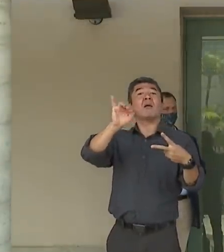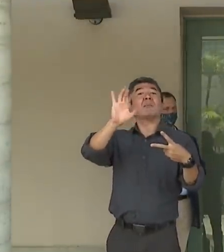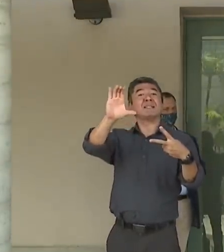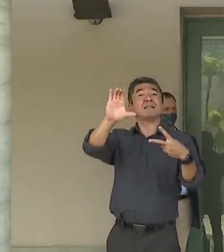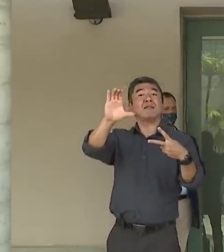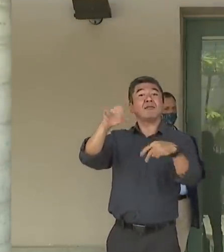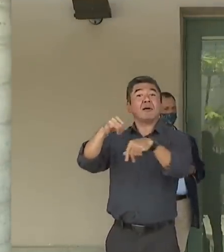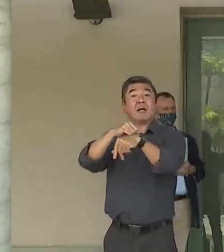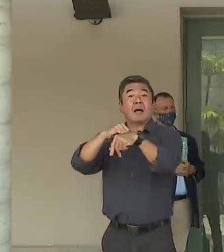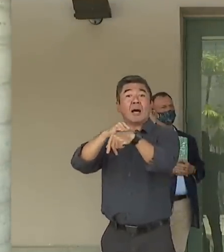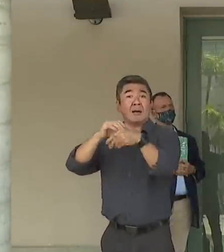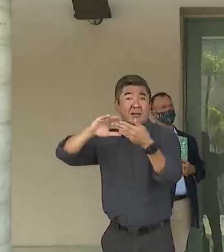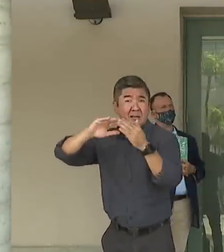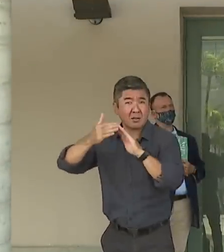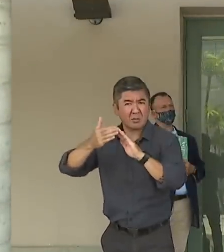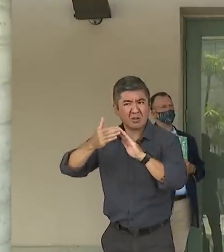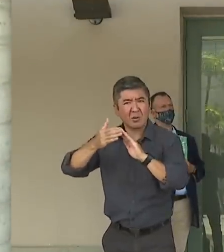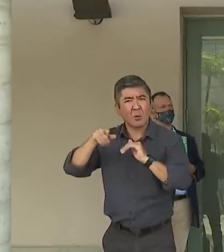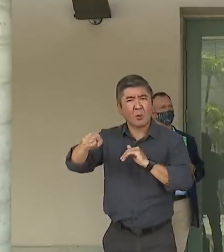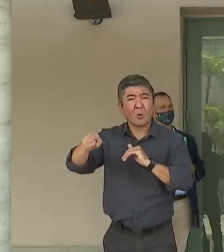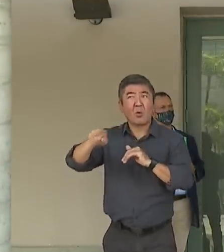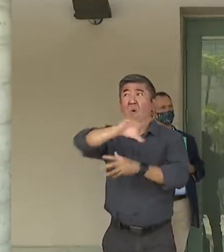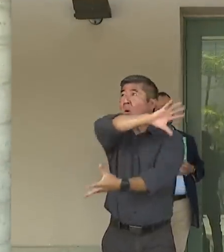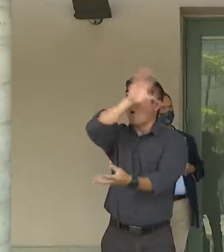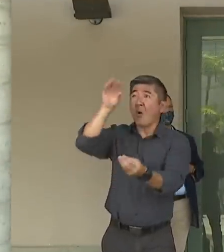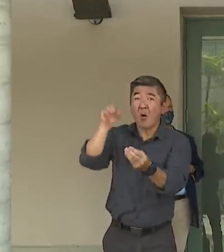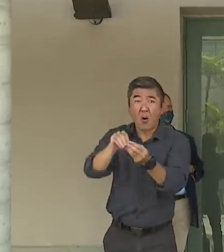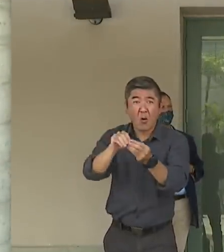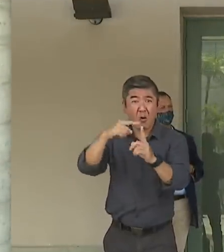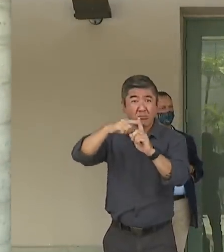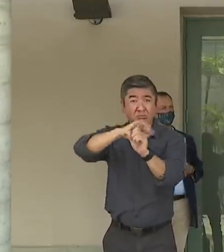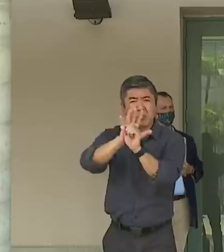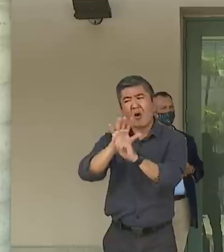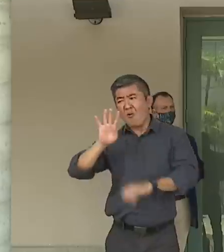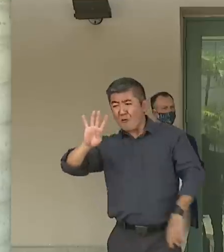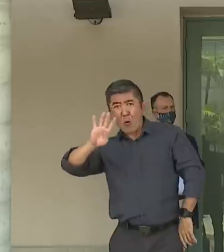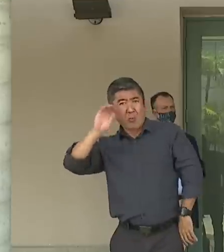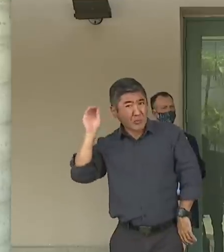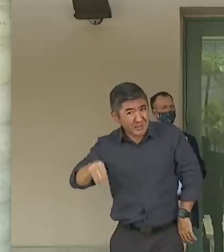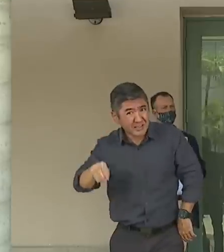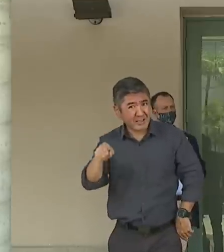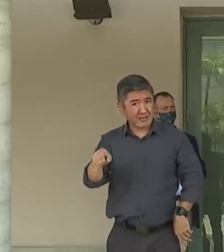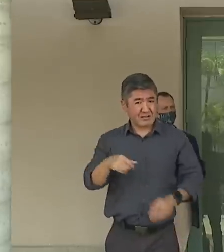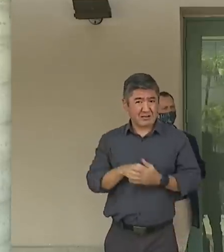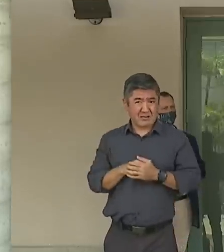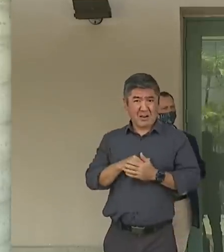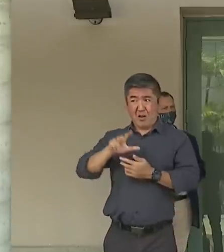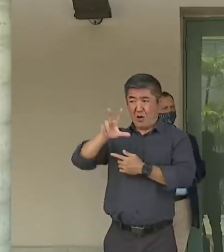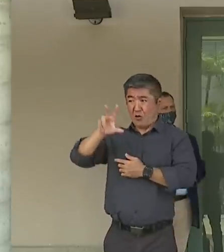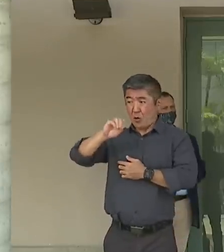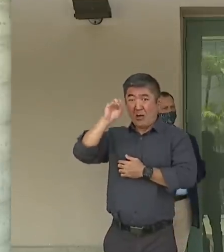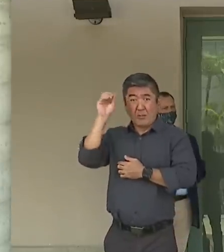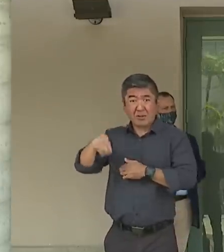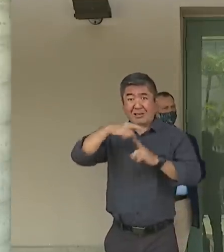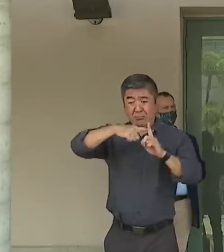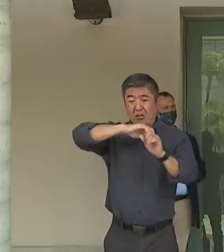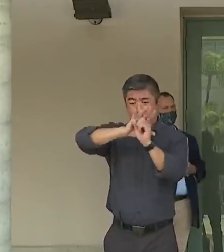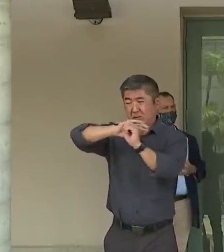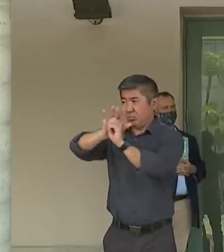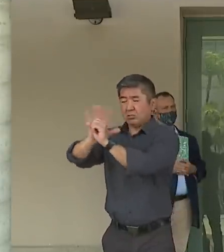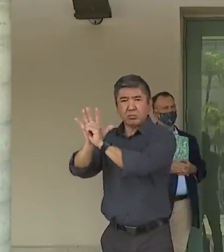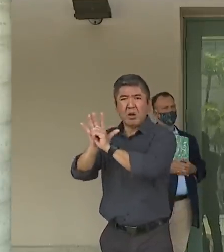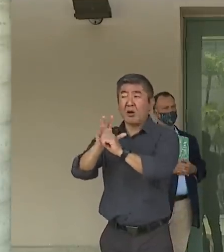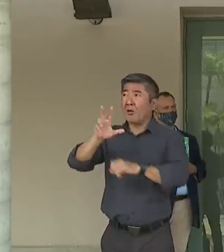about 4% of the population here in Hawaii, but about 30% of the cases. That is